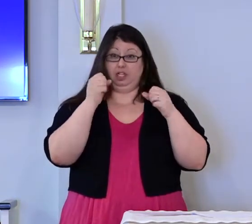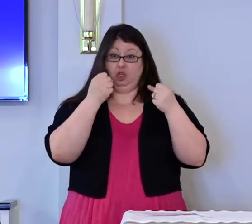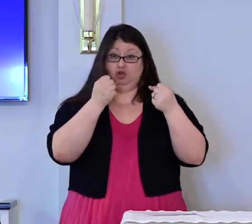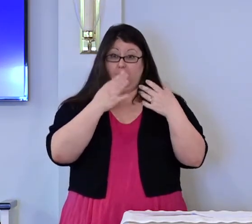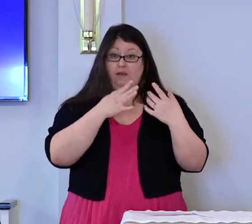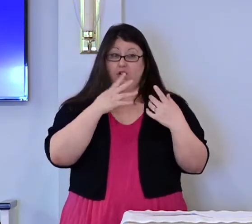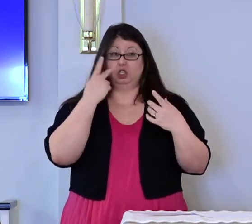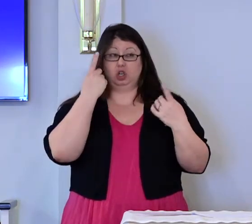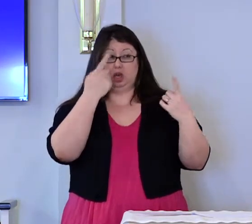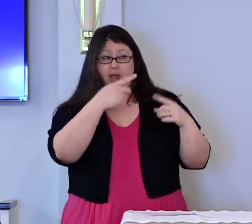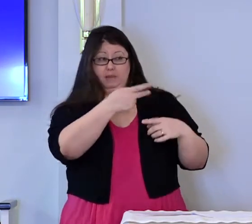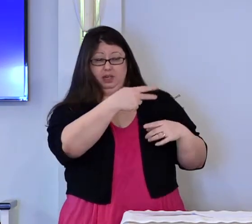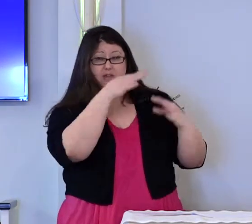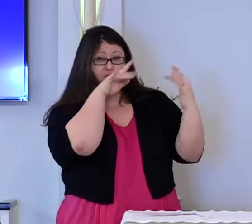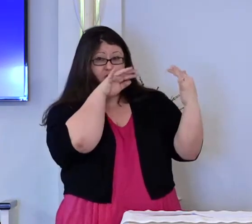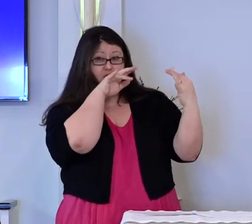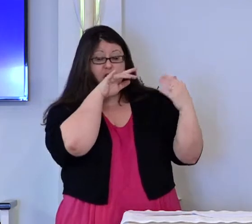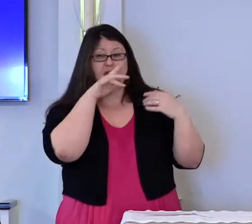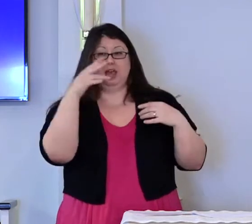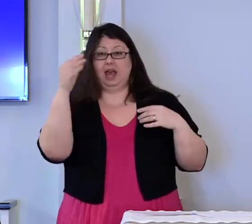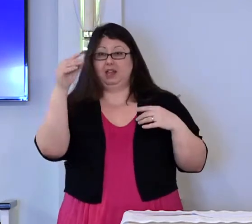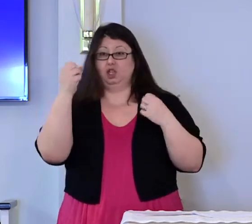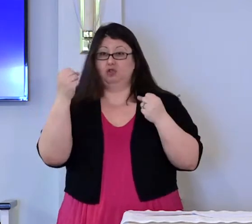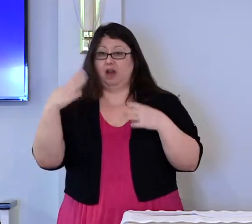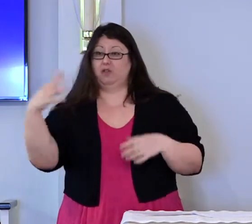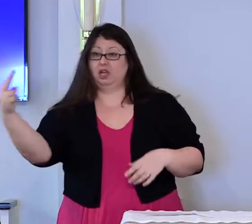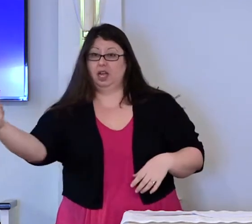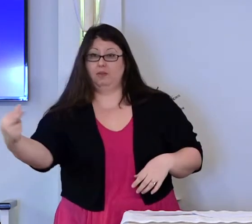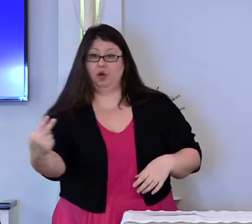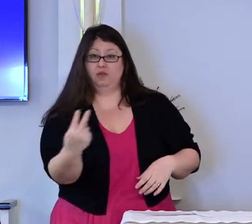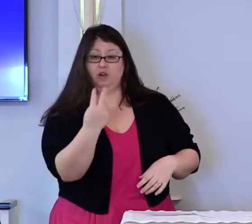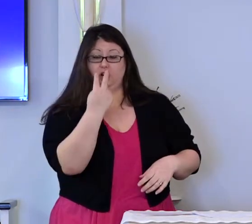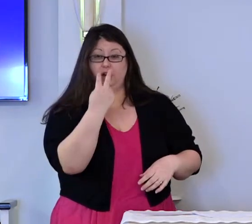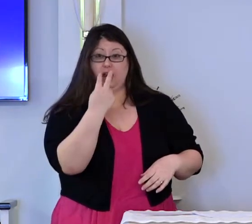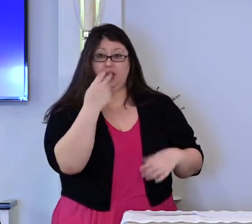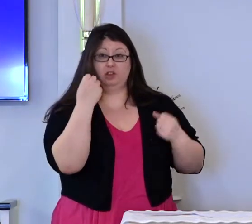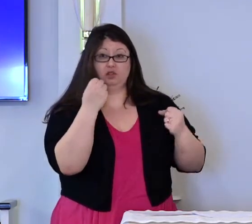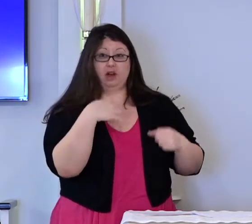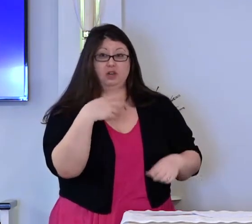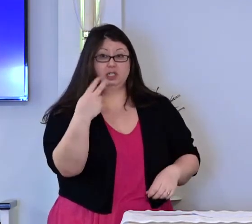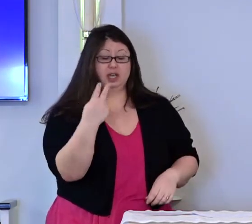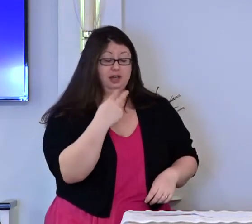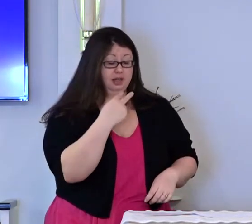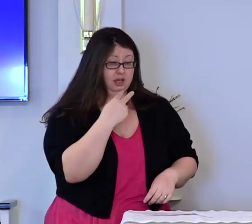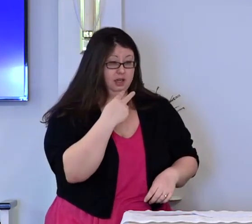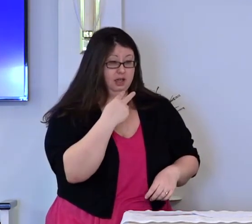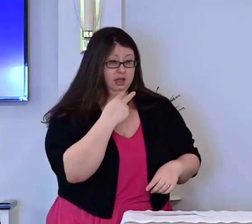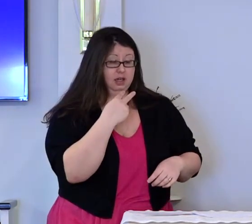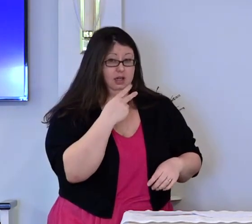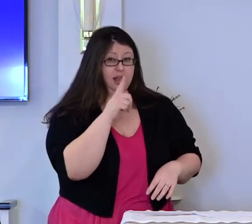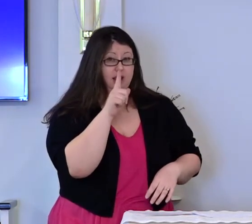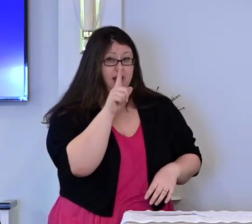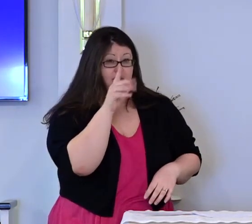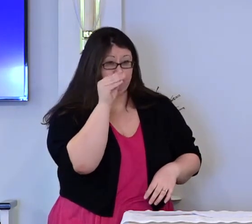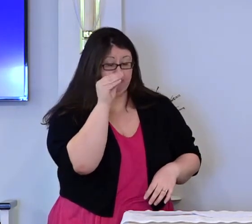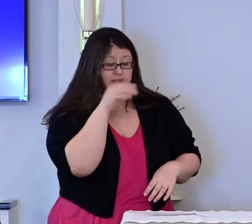over to me, bent over in my face and said, Lottie,